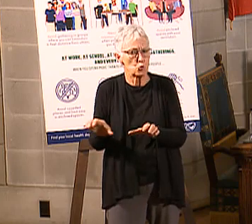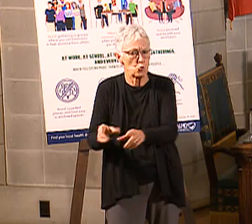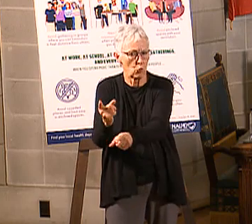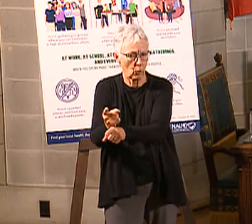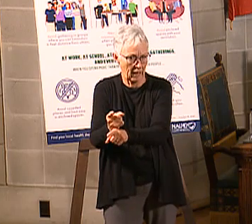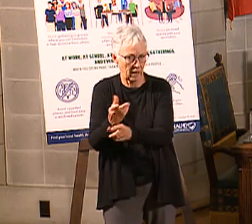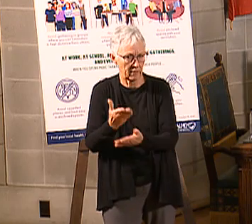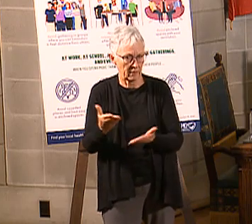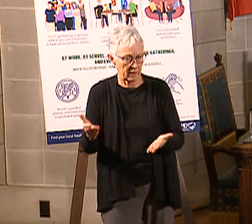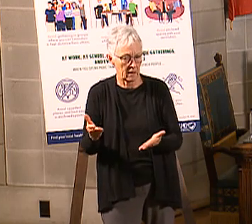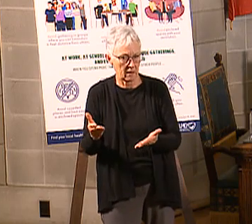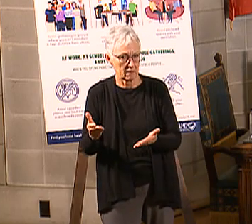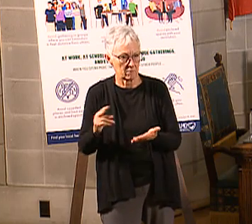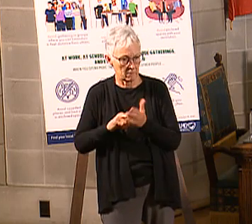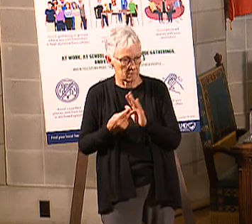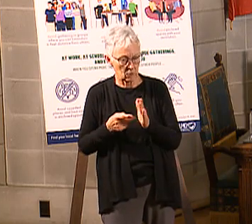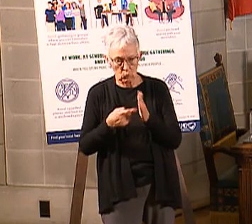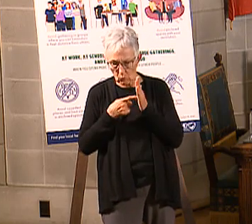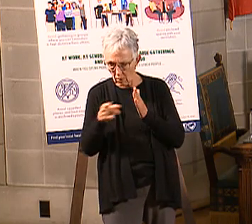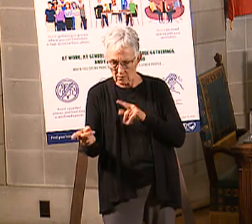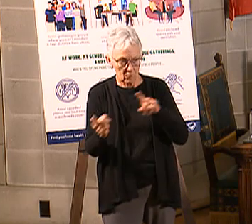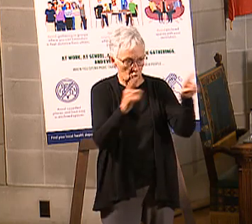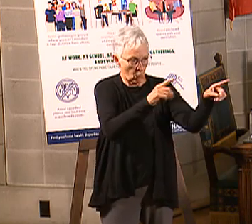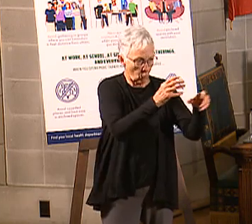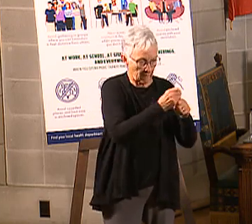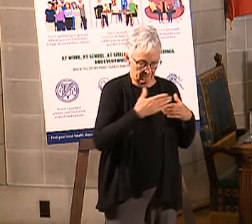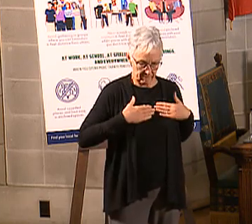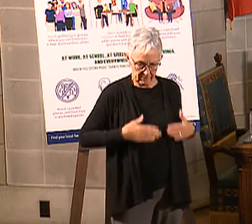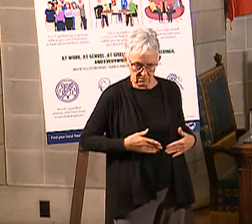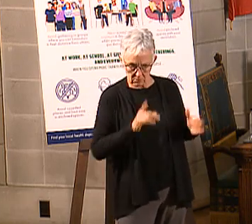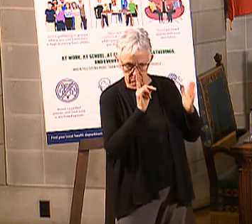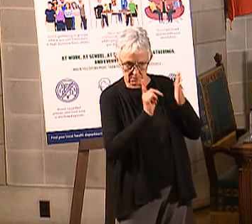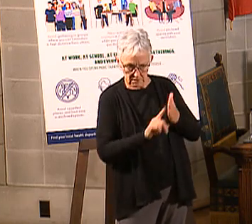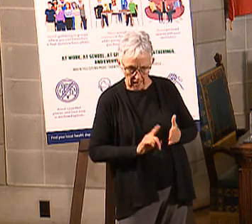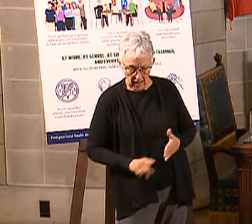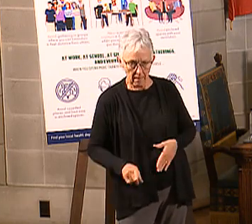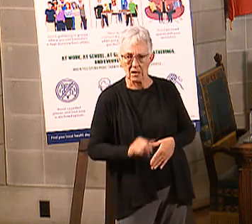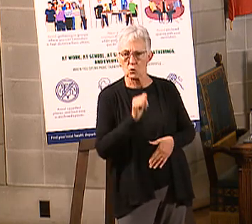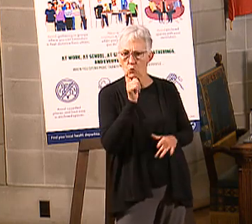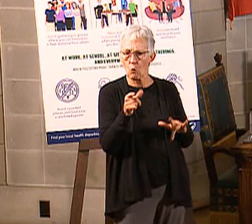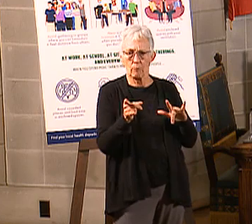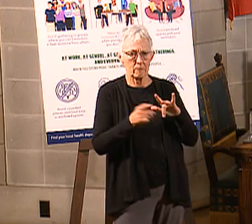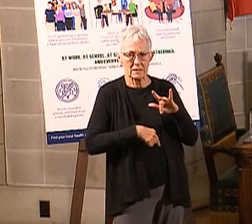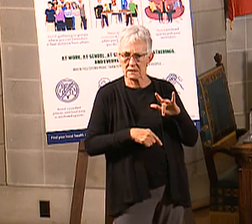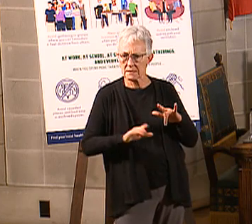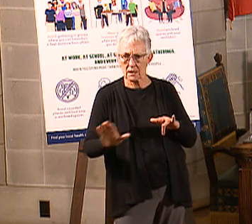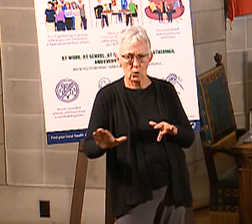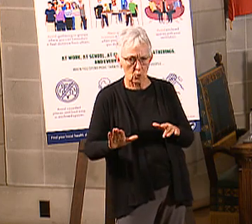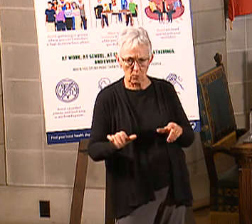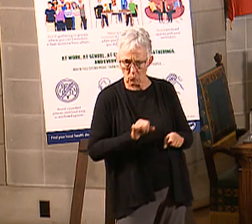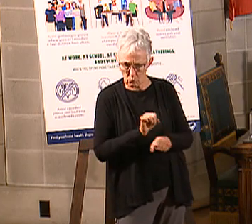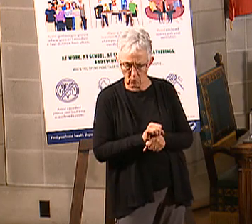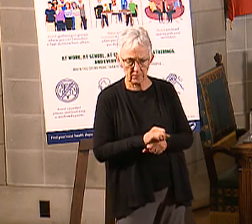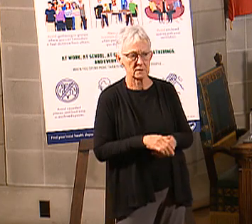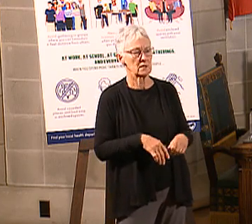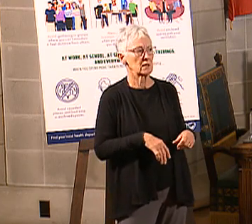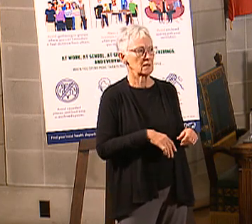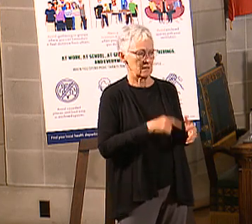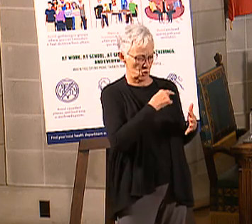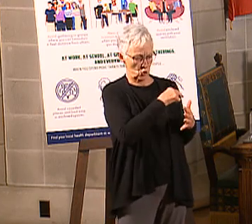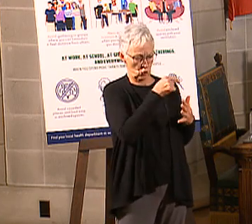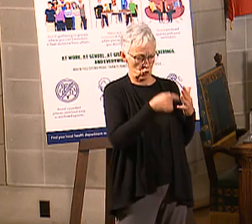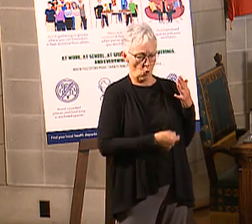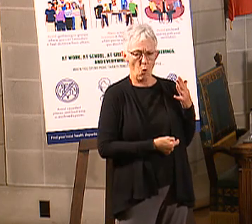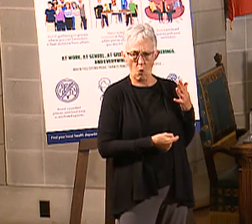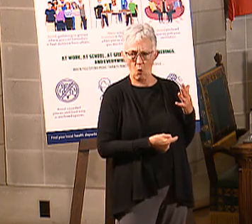doctor once a year, filling out the health screening, making those appointments when you make them. Don't skip your appointments that you've made. All these things